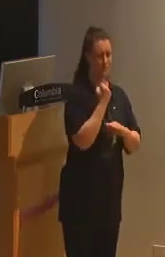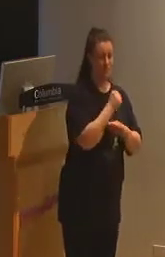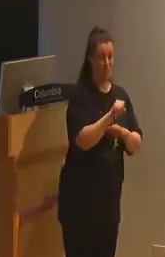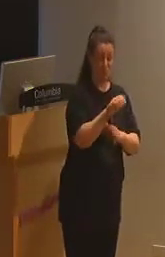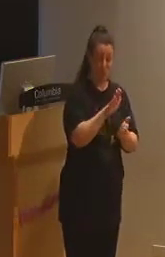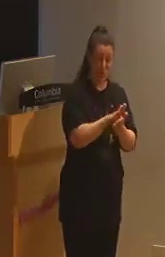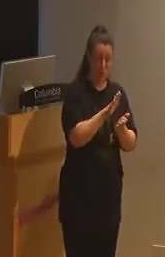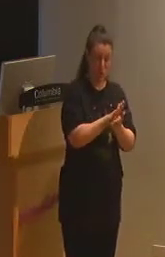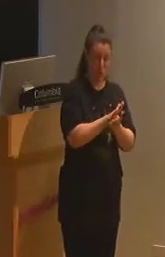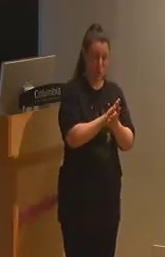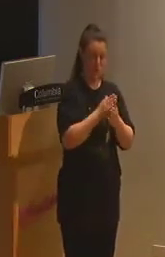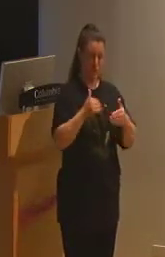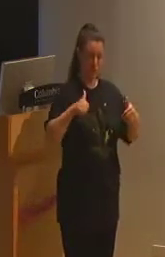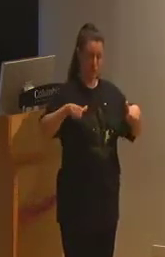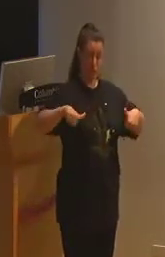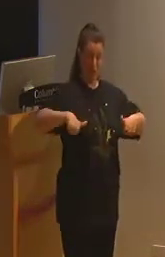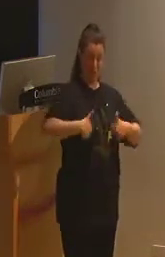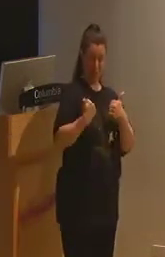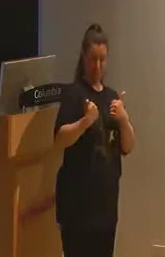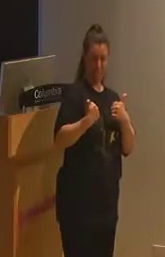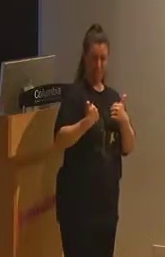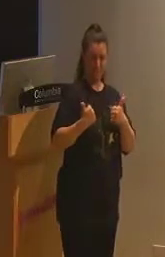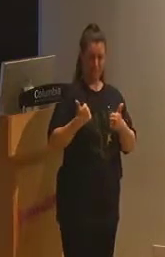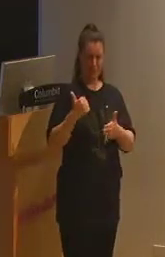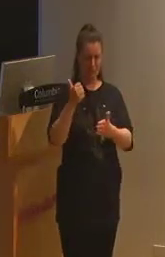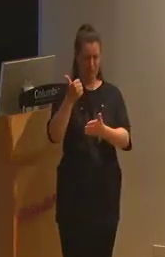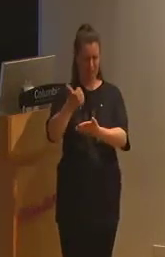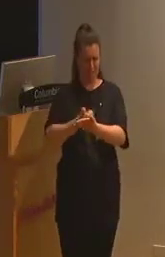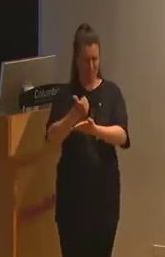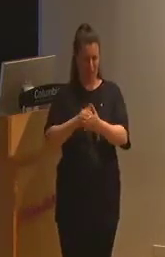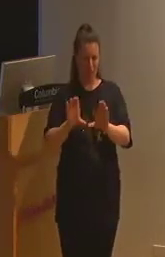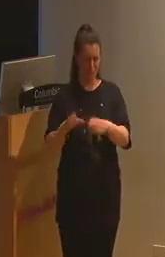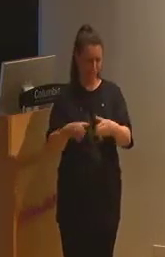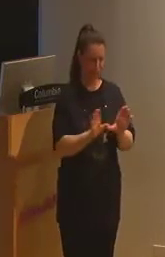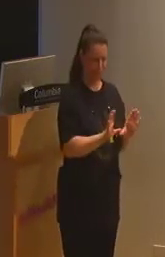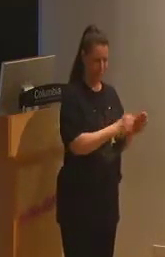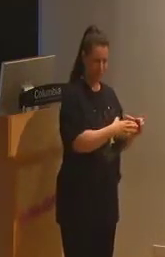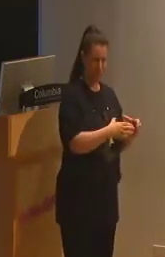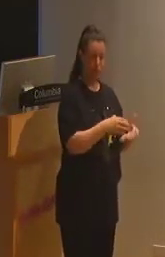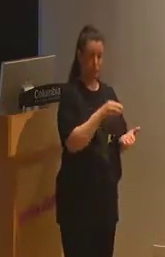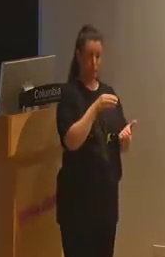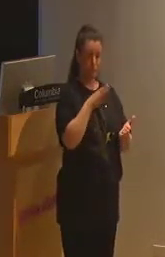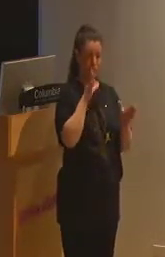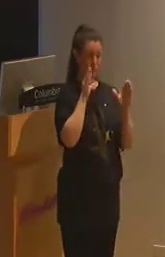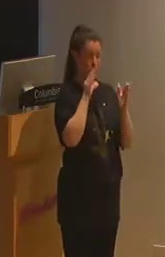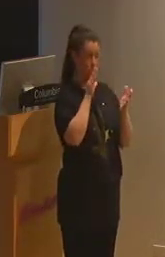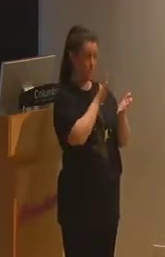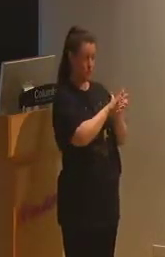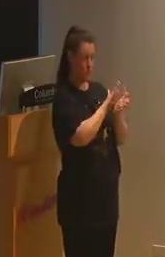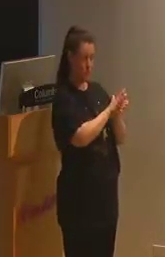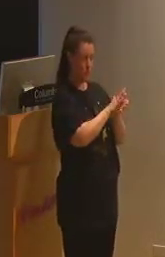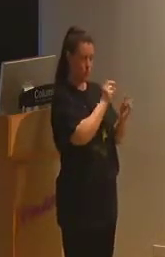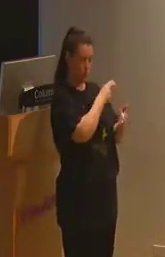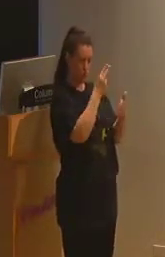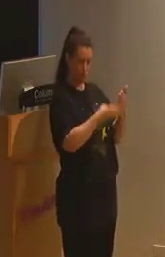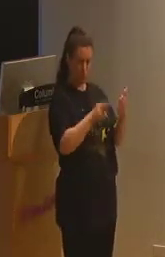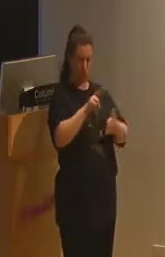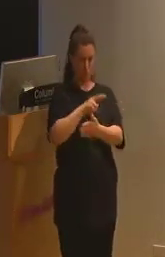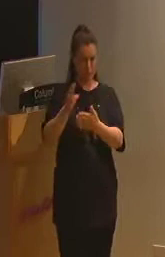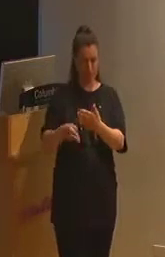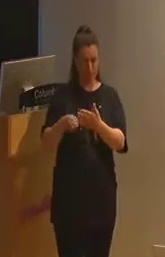standardized test results transform students' academic performance results into information commodities, human capital,